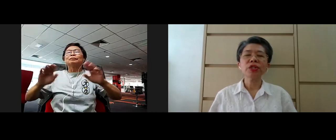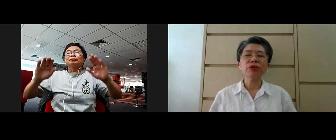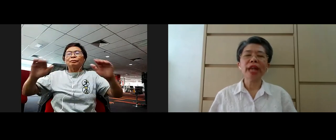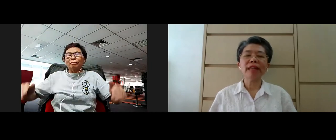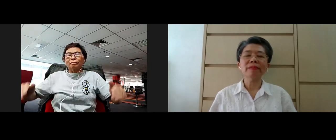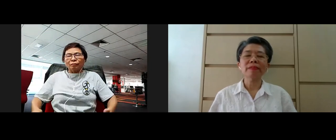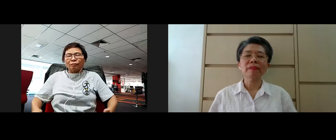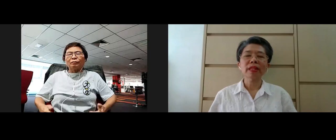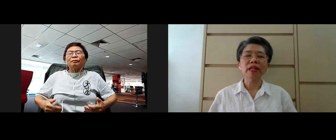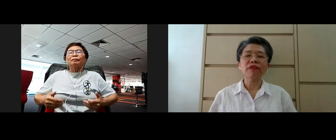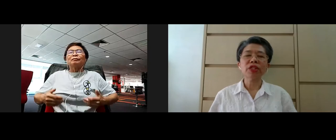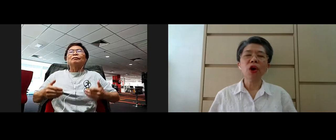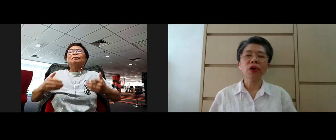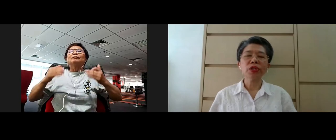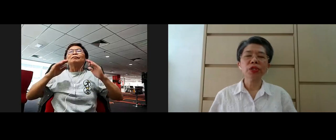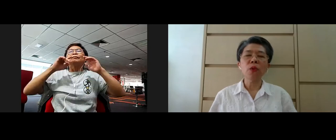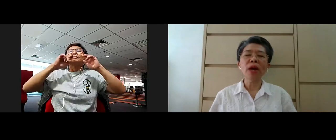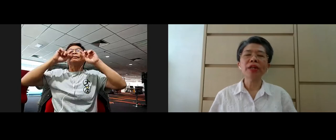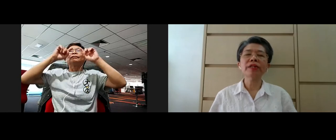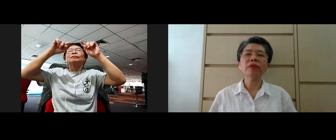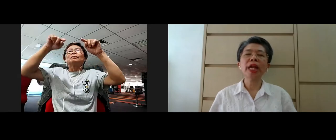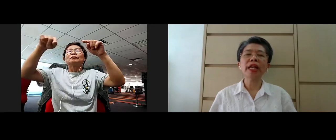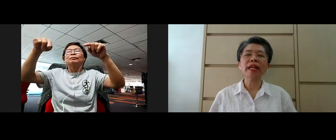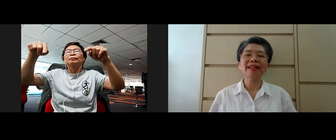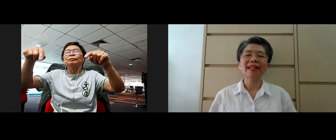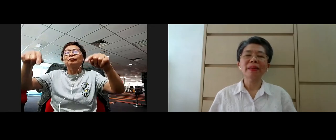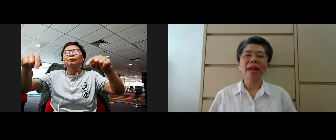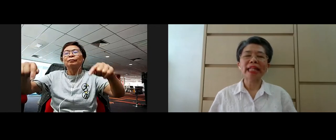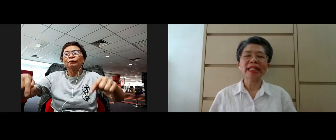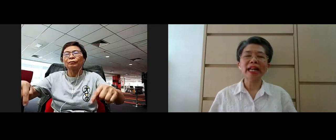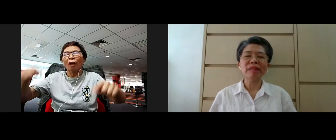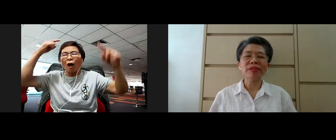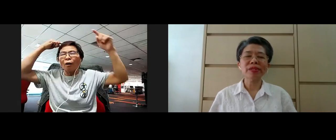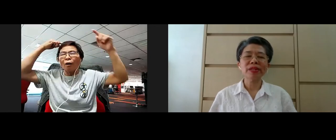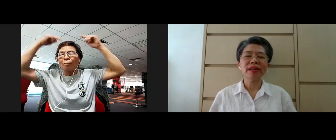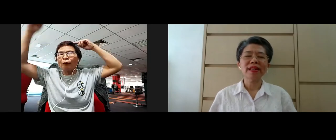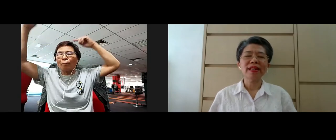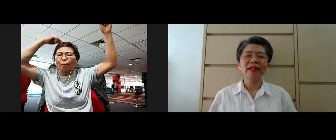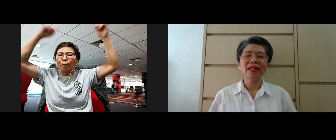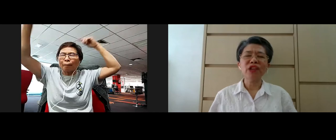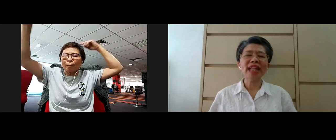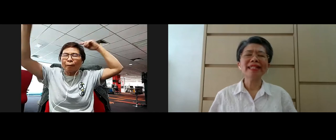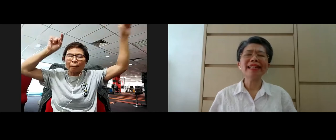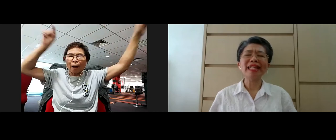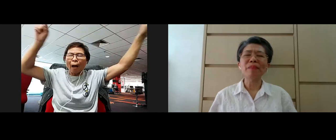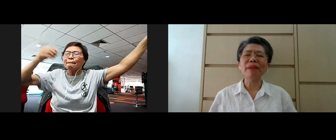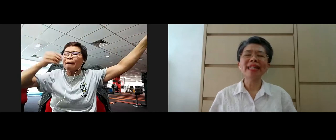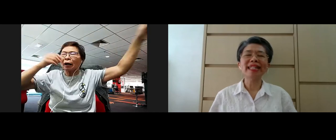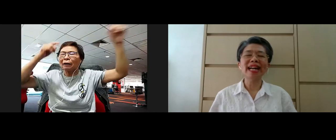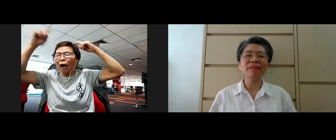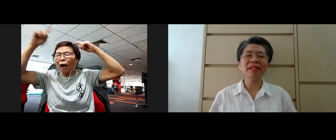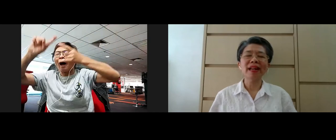Just do that. If the thoughts wander away many times, gently